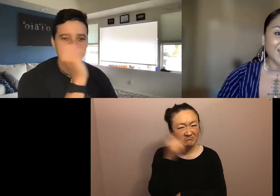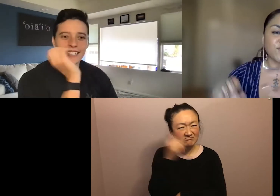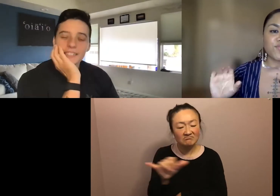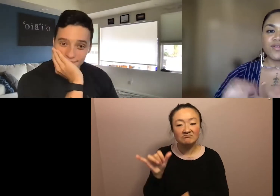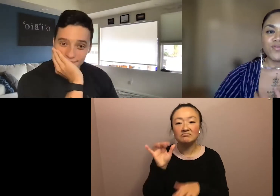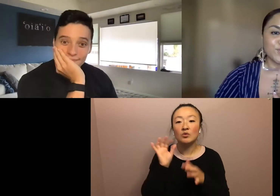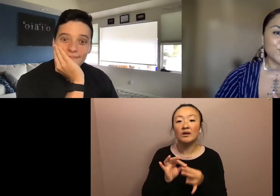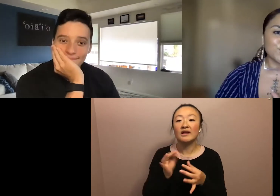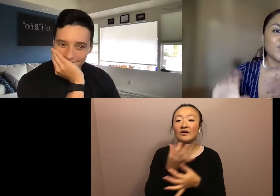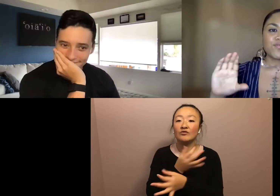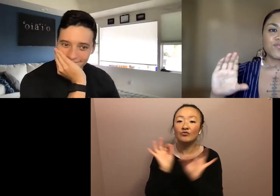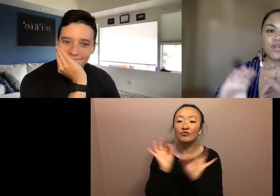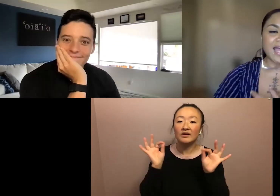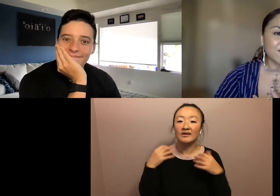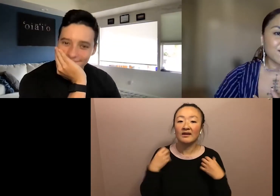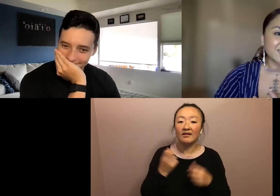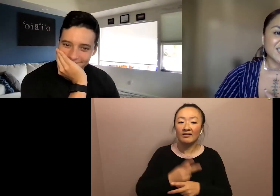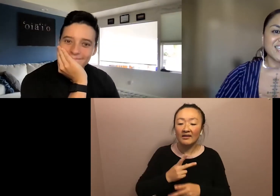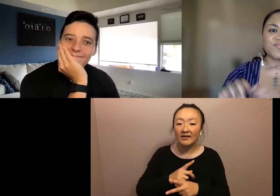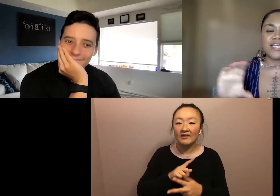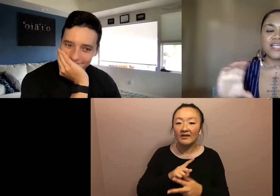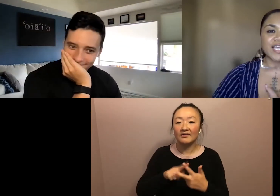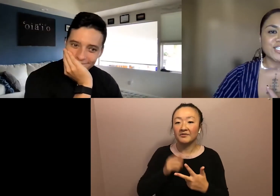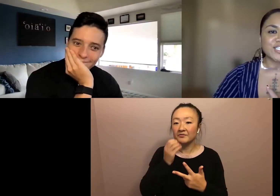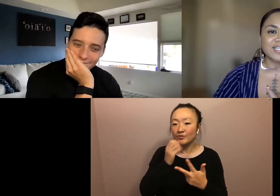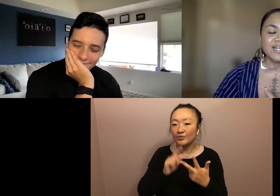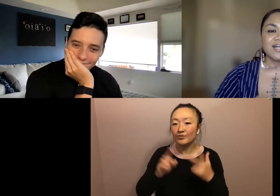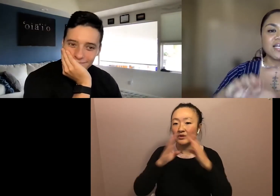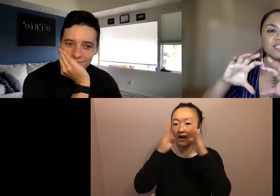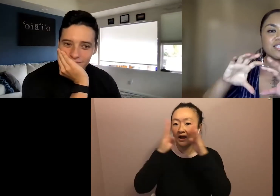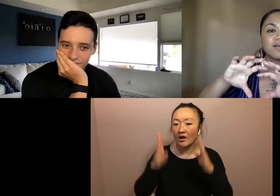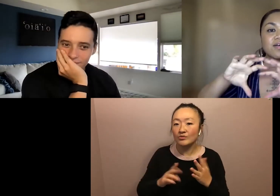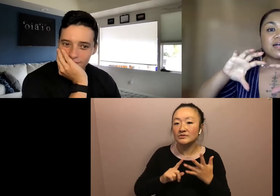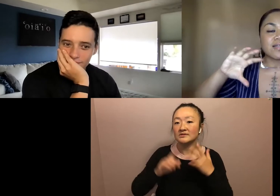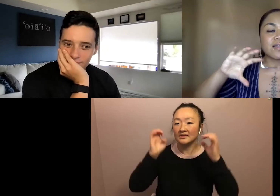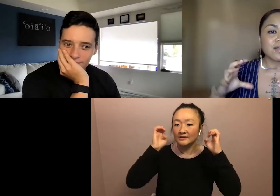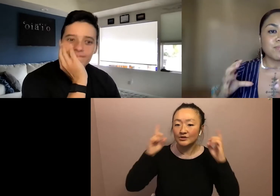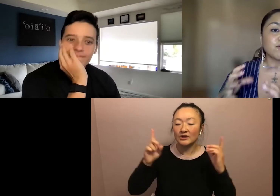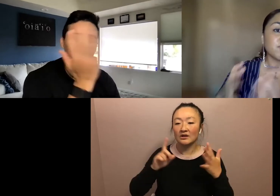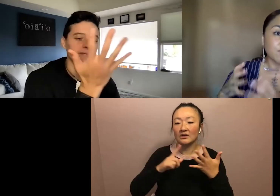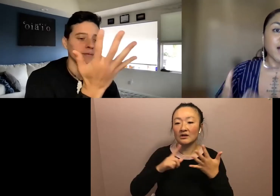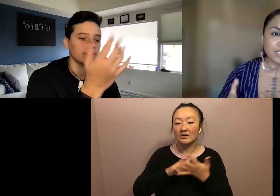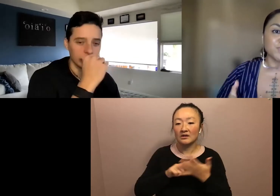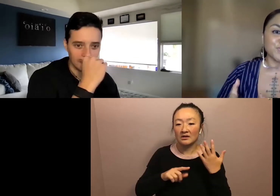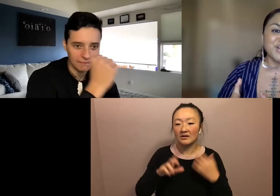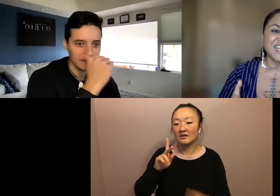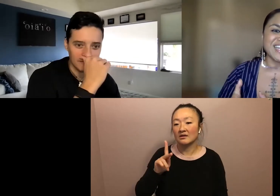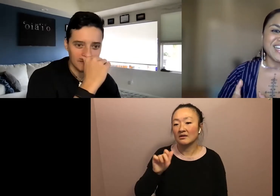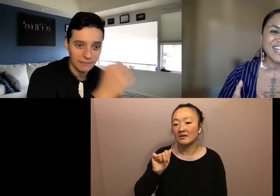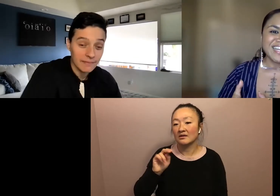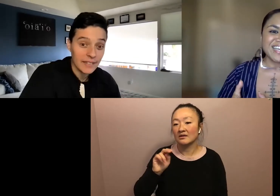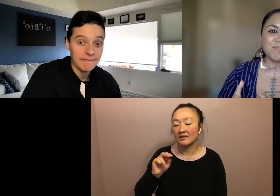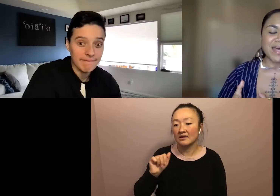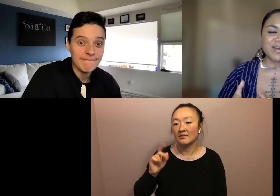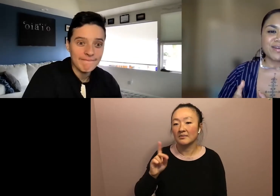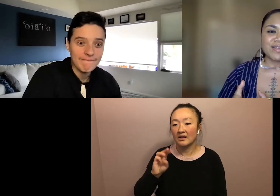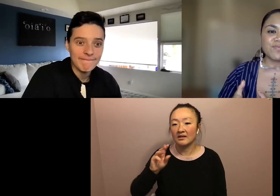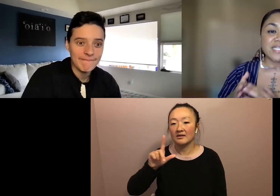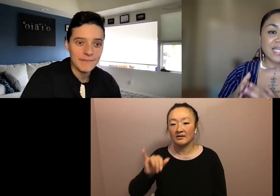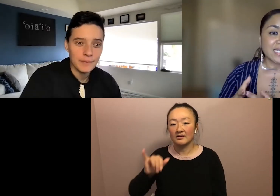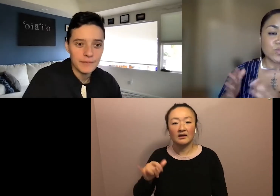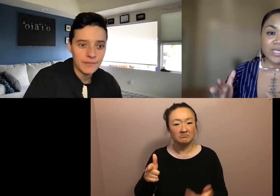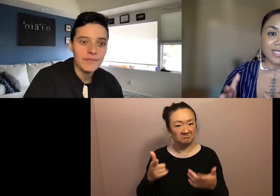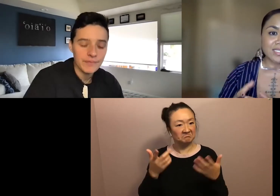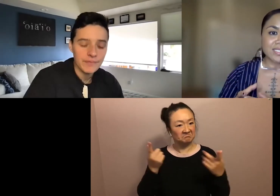healthcare, free food, housing, free education. Kanaka Maoli made possible in a matter